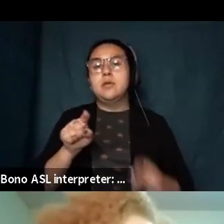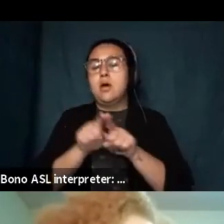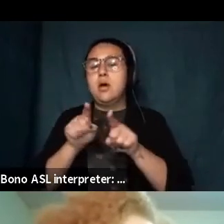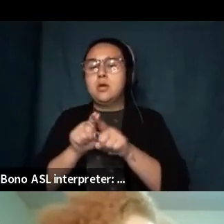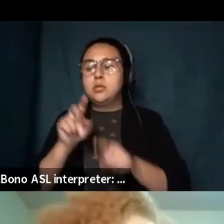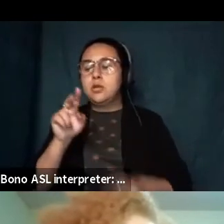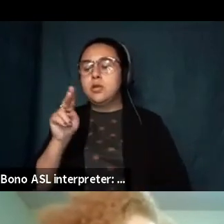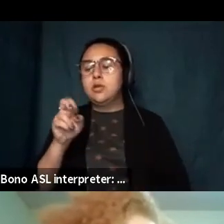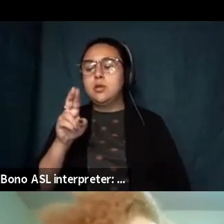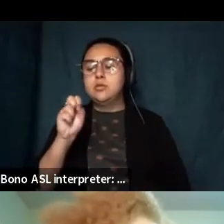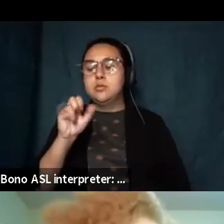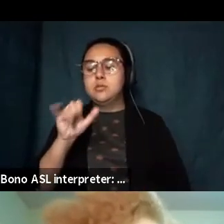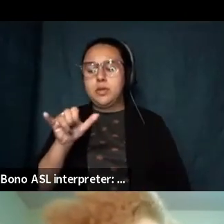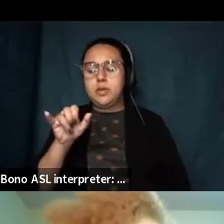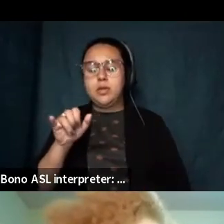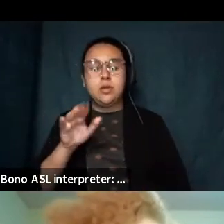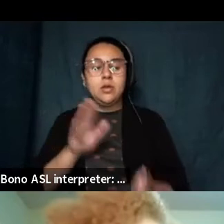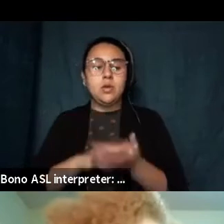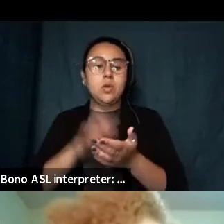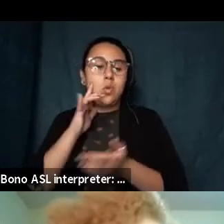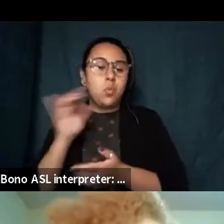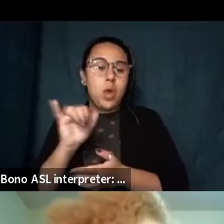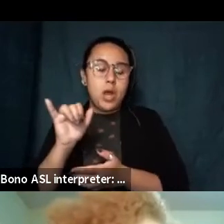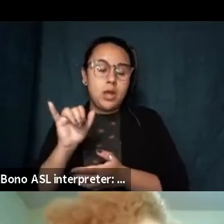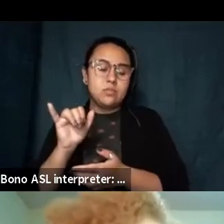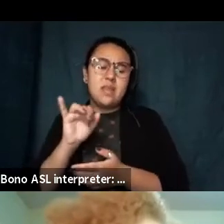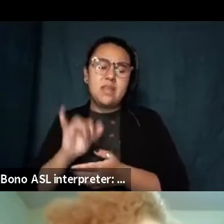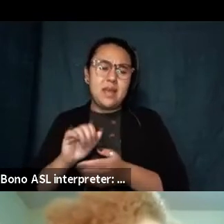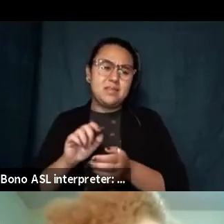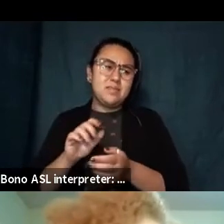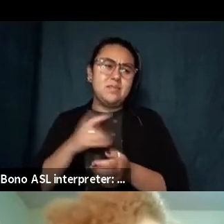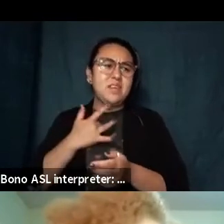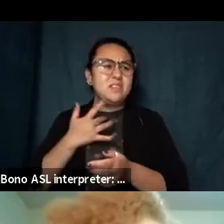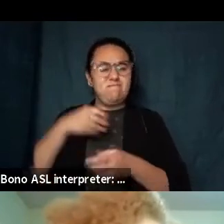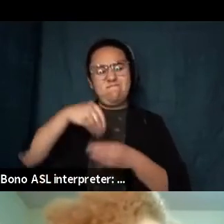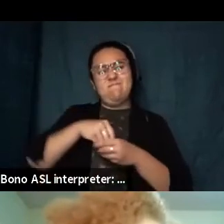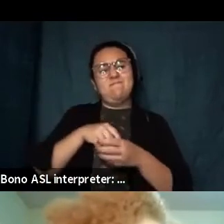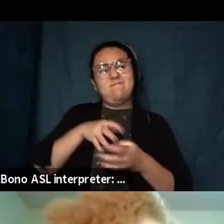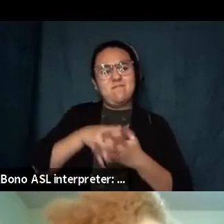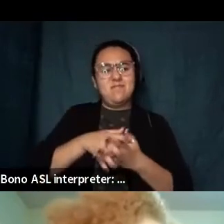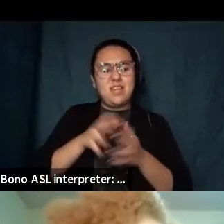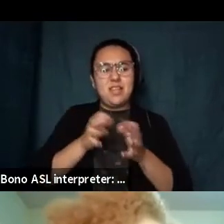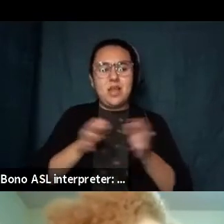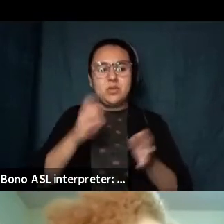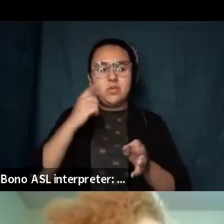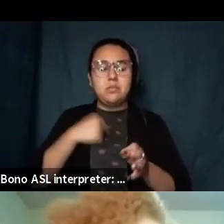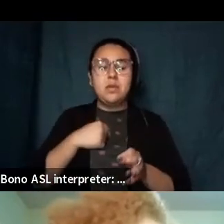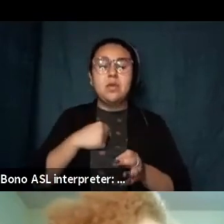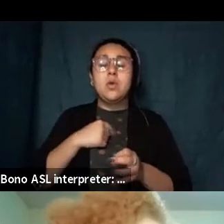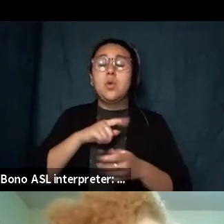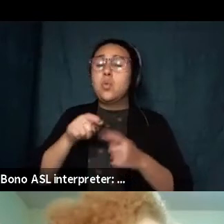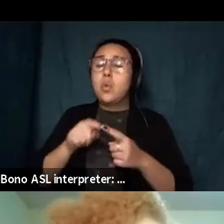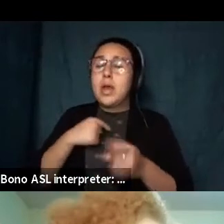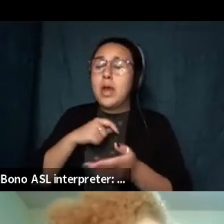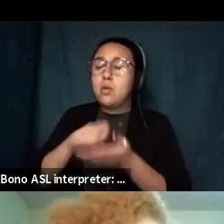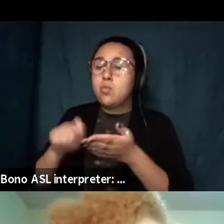primal language for me and it's also true that at the time i had three very young children and one of the few things